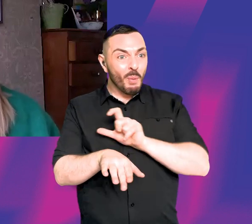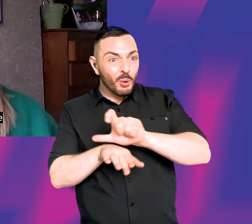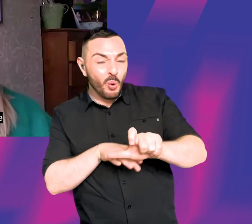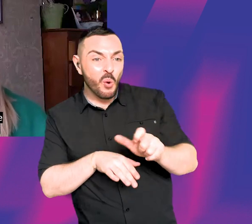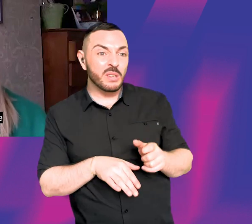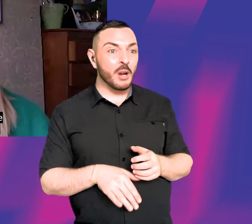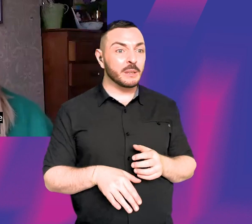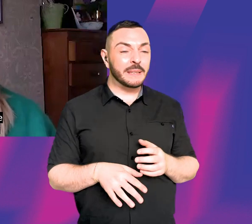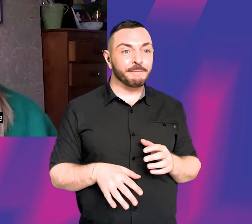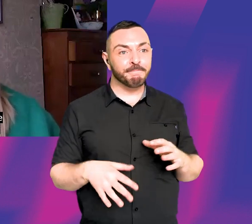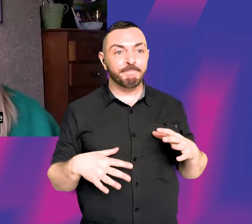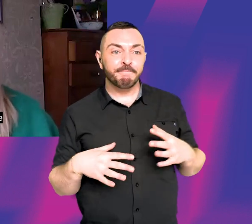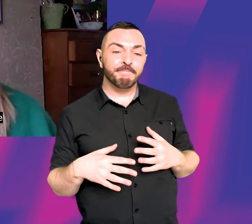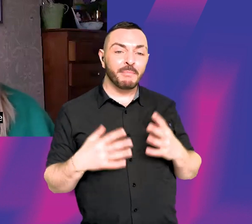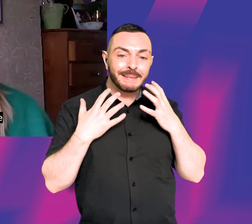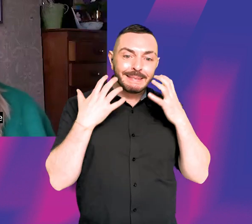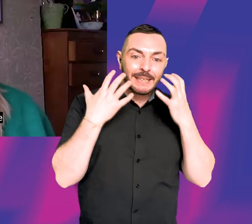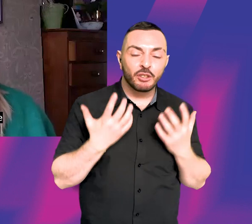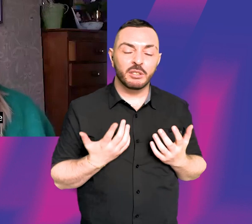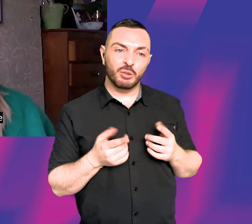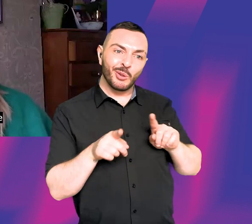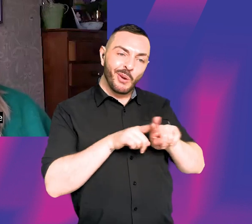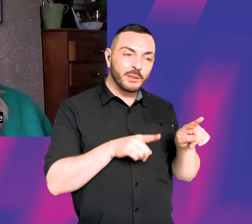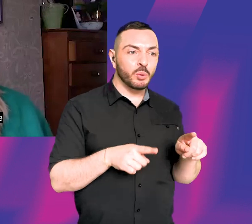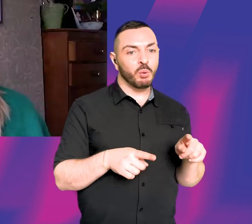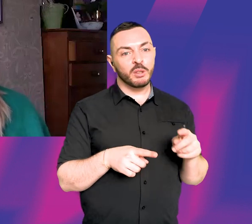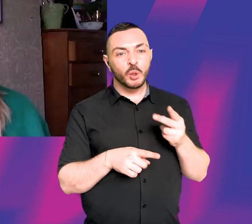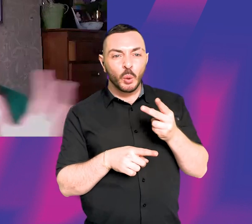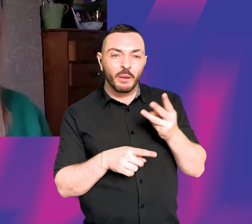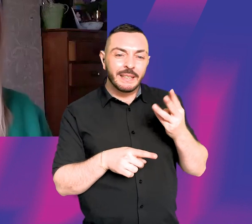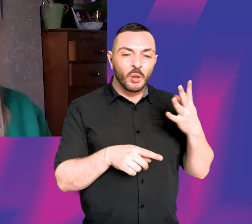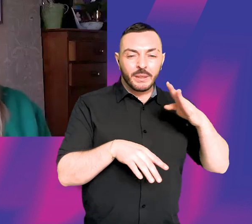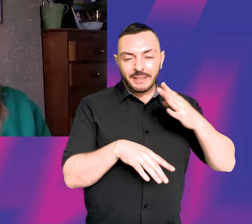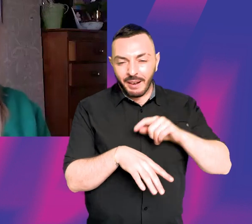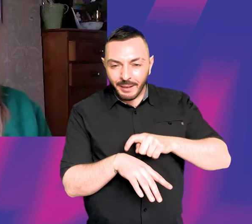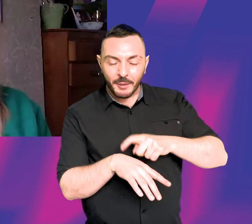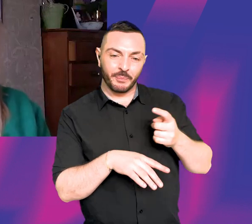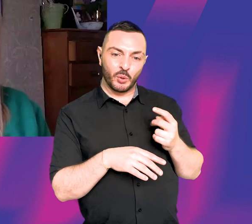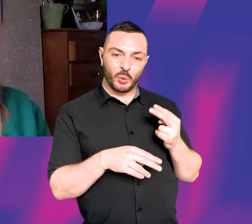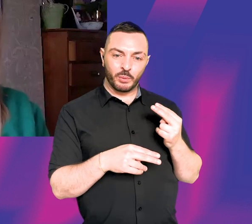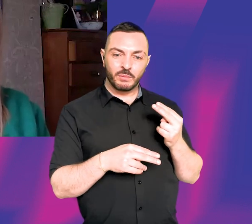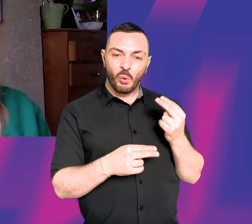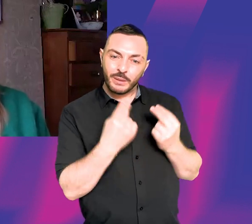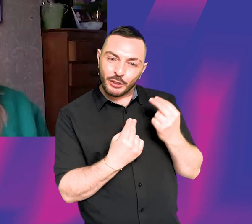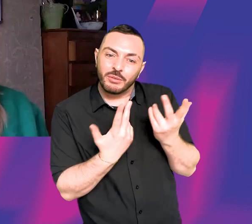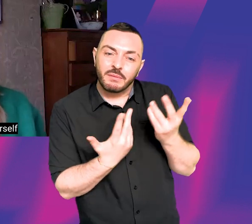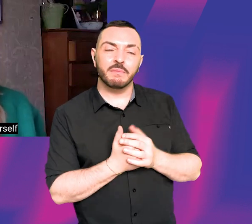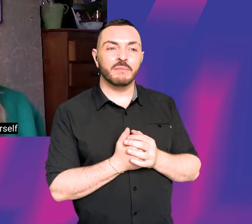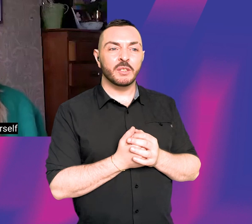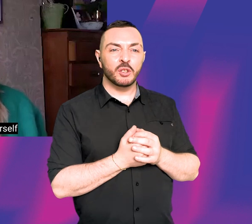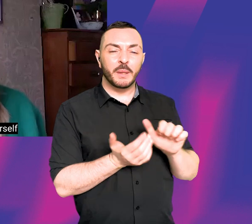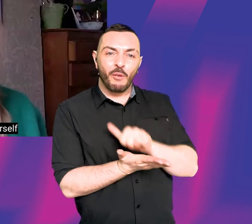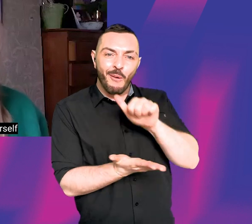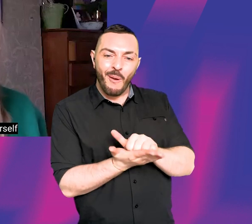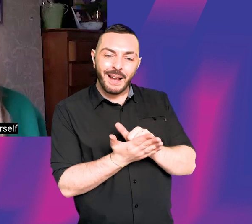maybe. I think it's good to have two or three goes at auditioning for something and then be the right age and at the right point to get in. So